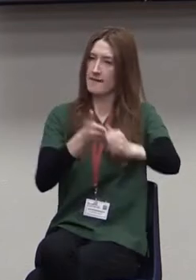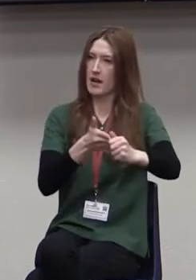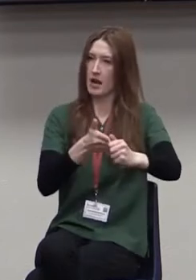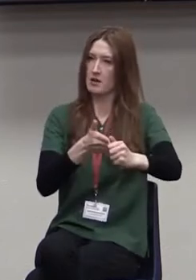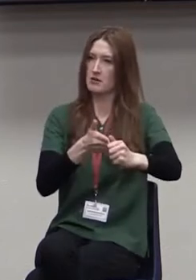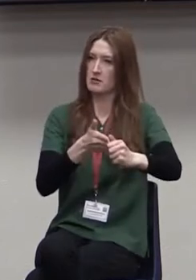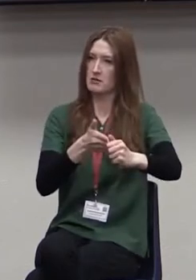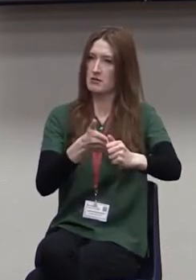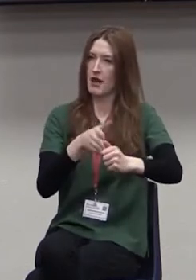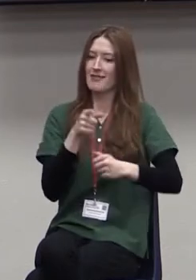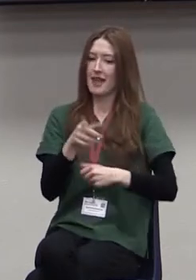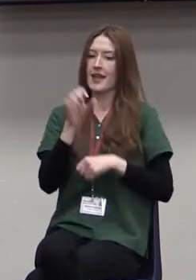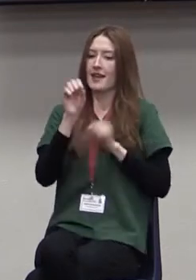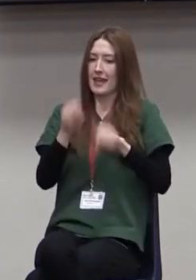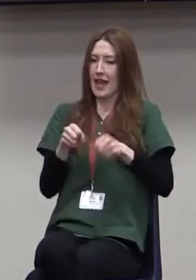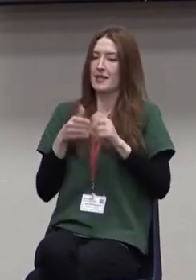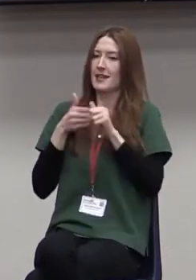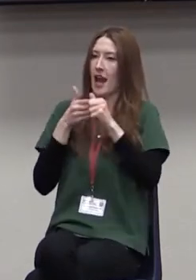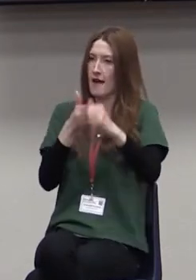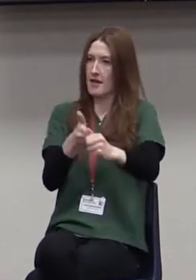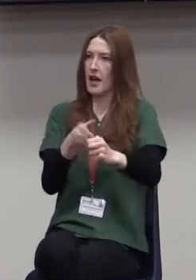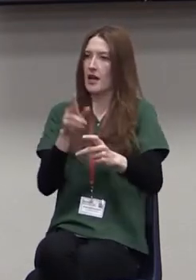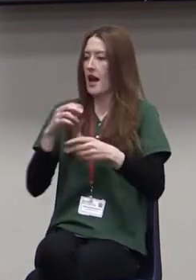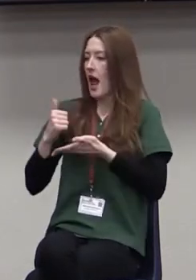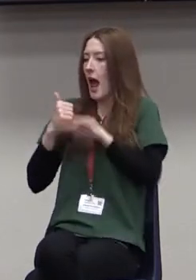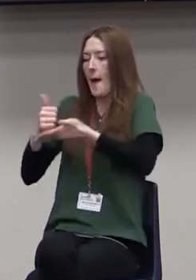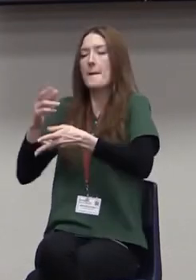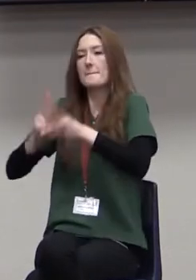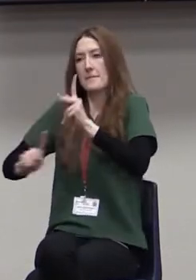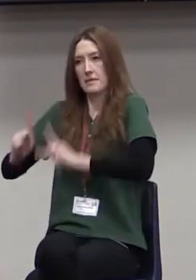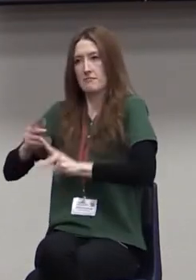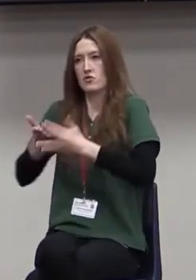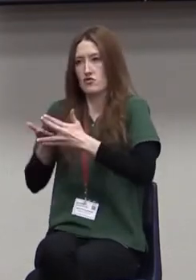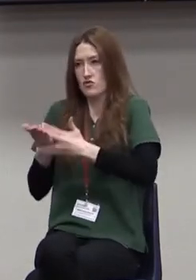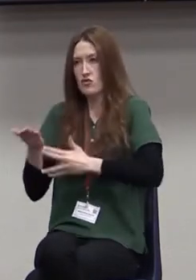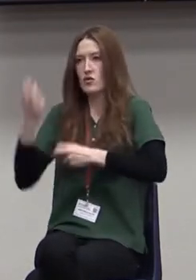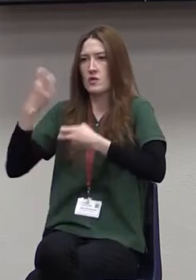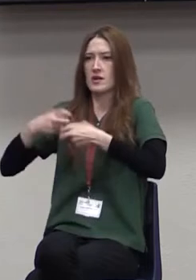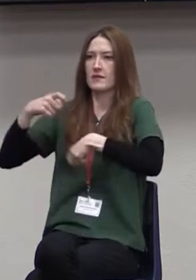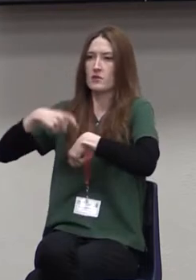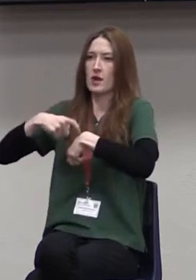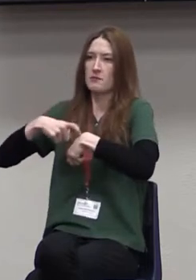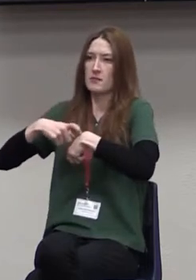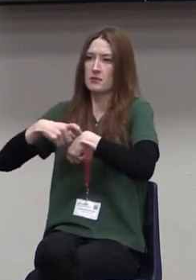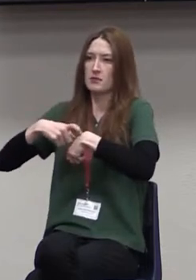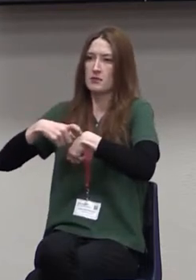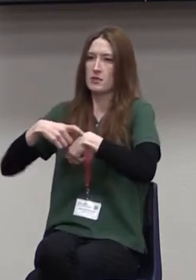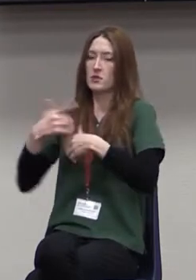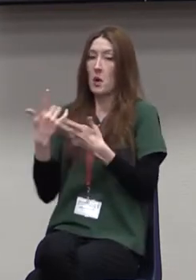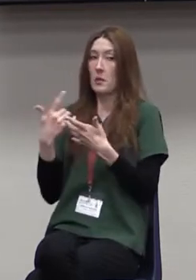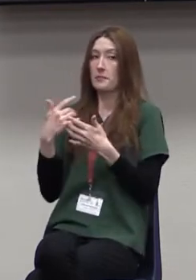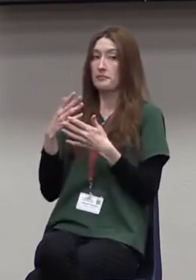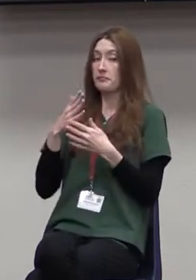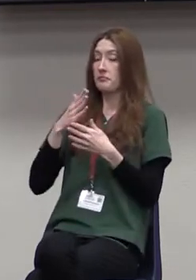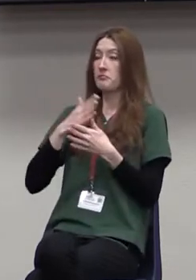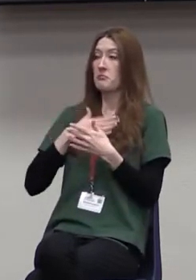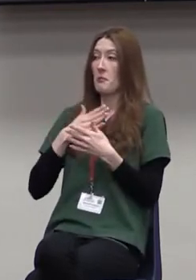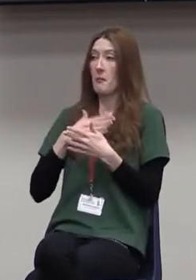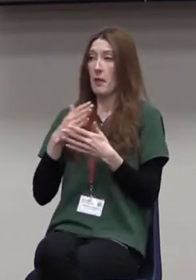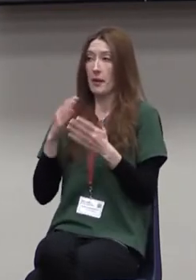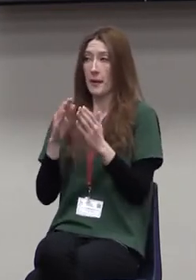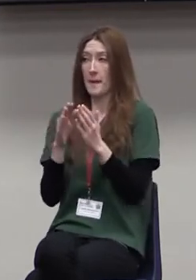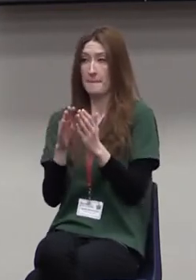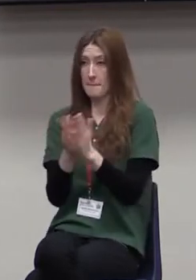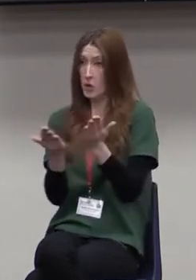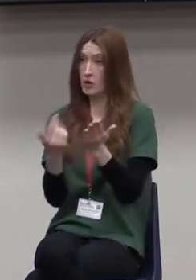navigate people through those turbulent times. So I began working on some material that has since developed into a book that I